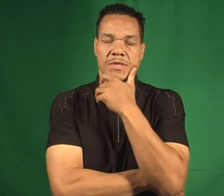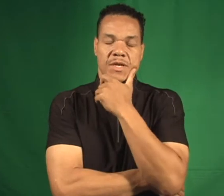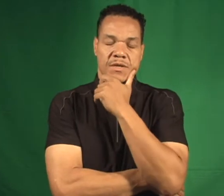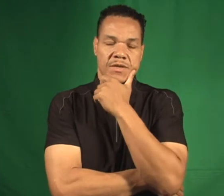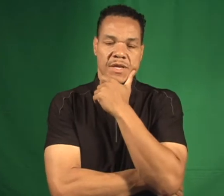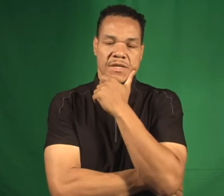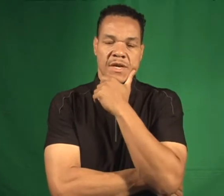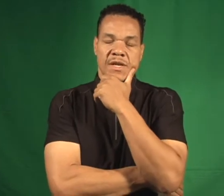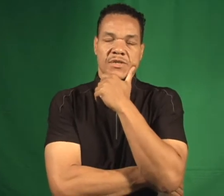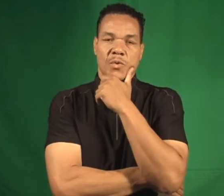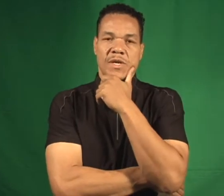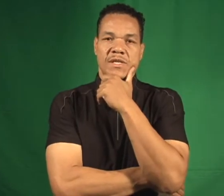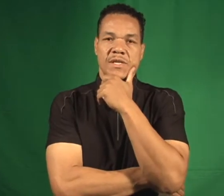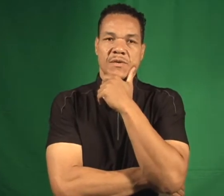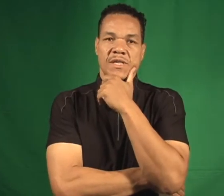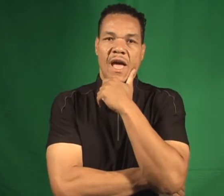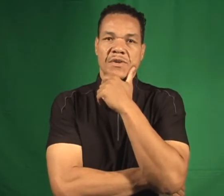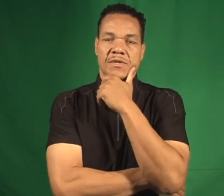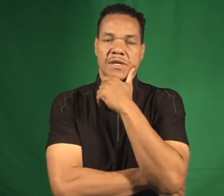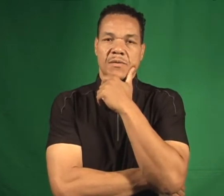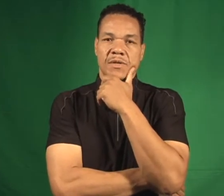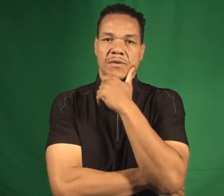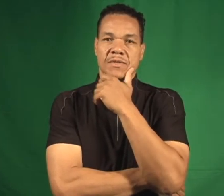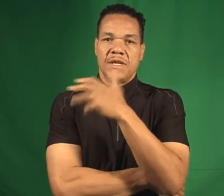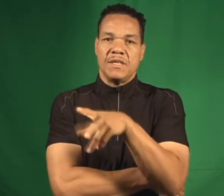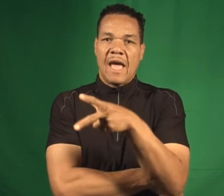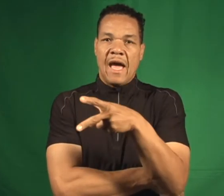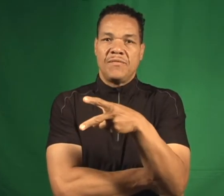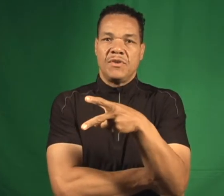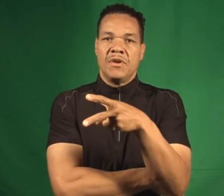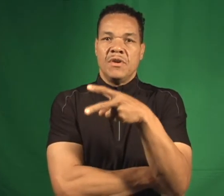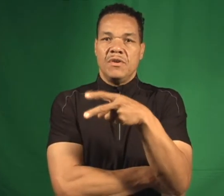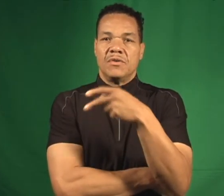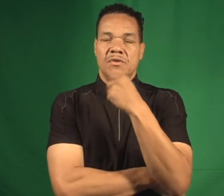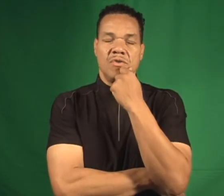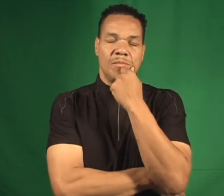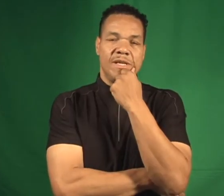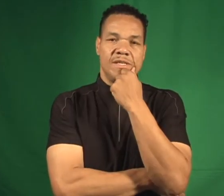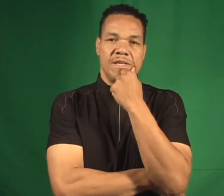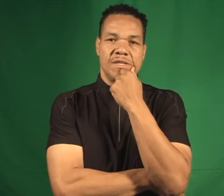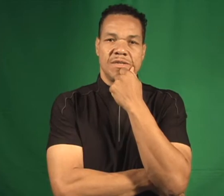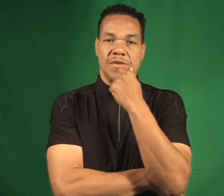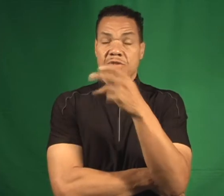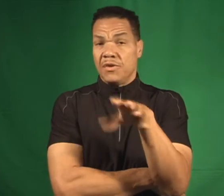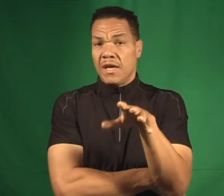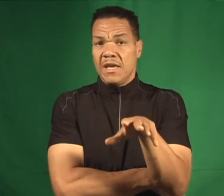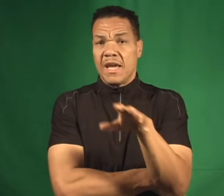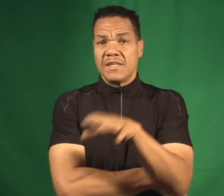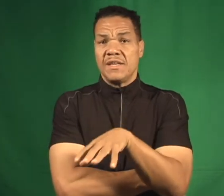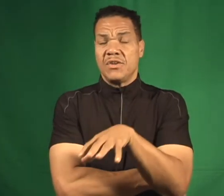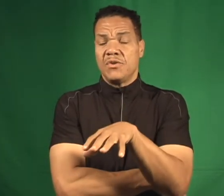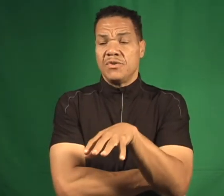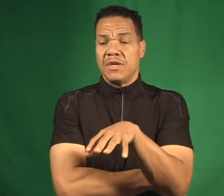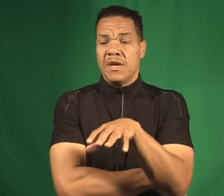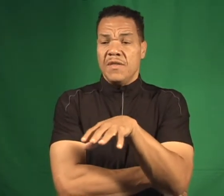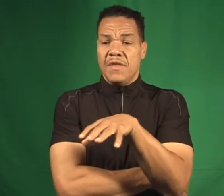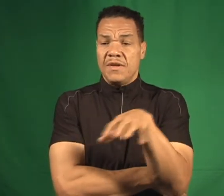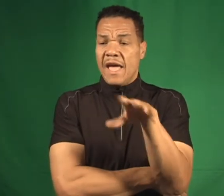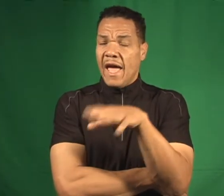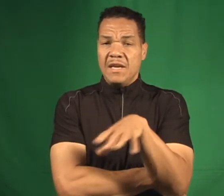particular things. So we see Daniel's dealing with those things after, you know, two complete seasons on the show. Now, again, as I told you, there's had